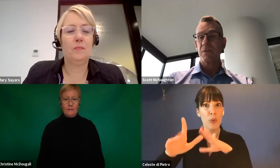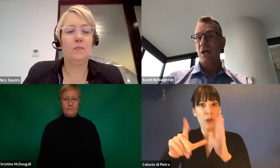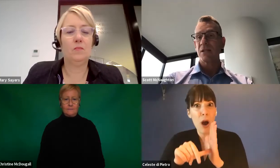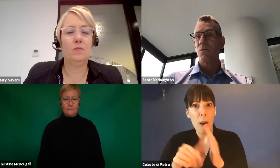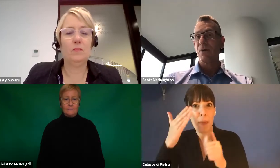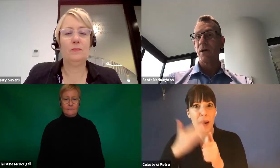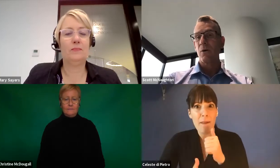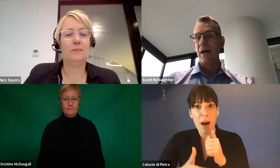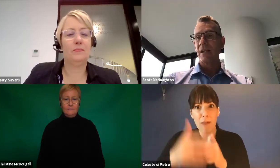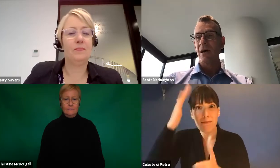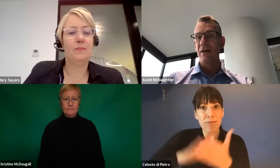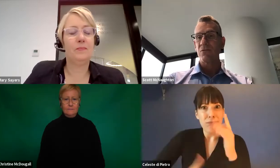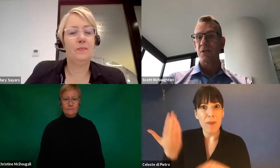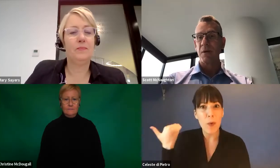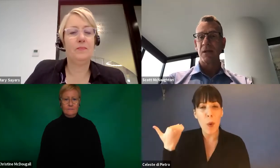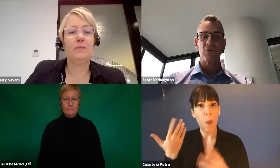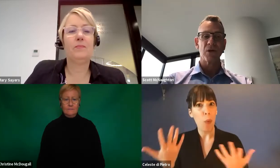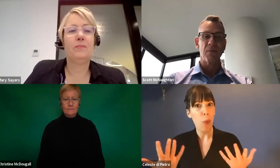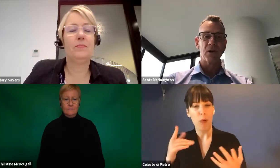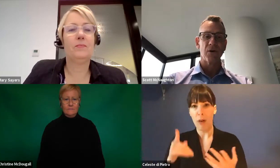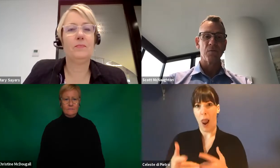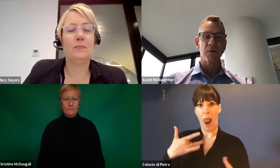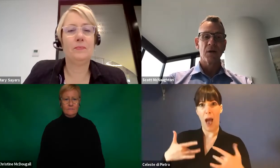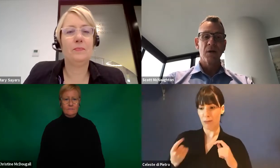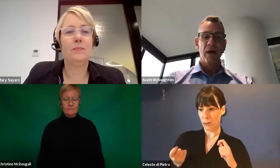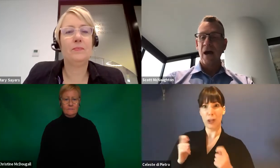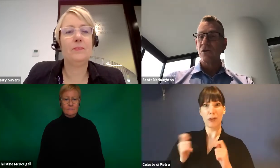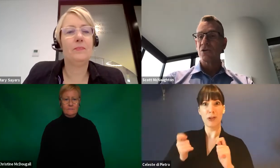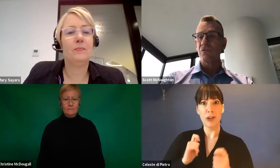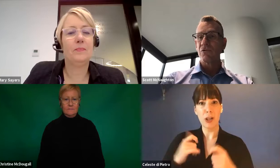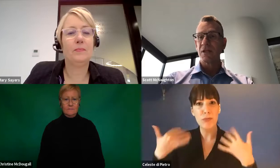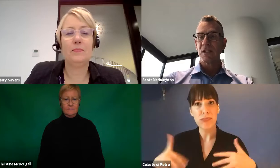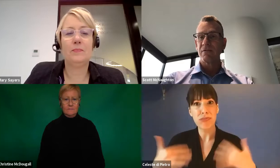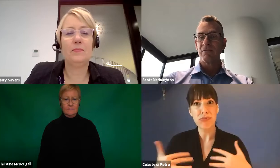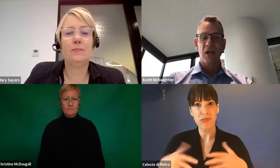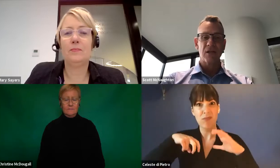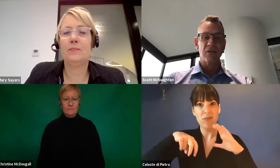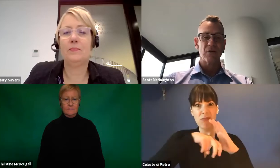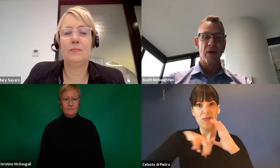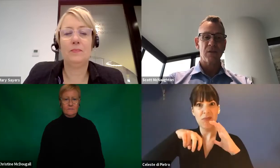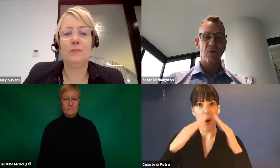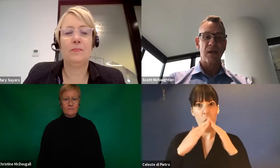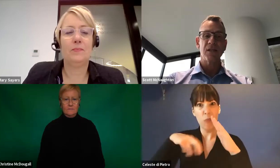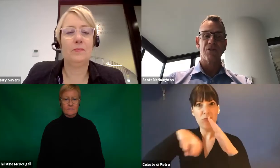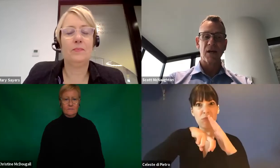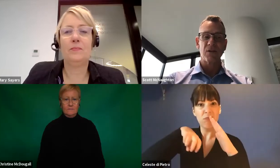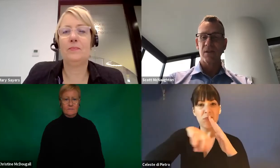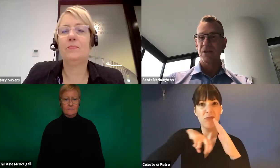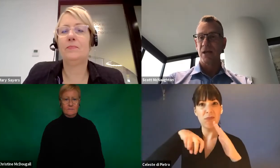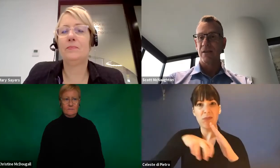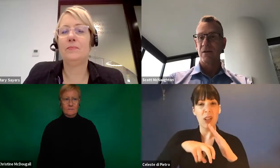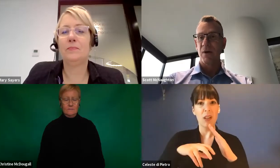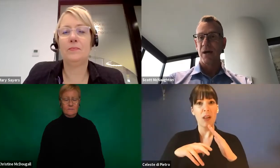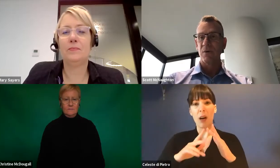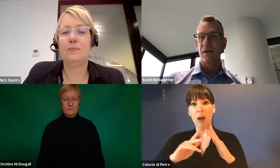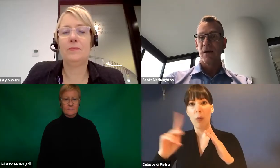It's changing the way we go about our lives. We're spending more time at home. Our usual routines have changed. The way that we interact with